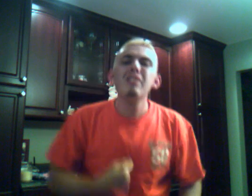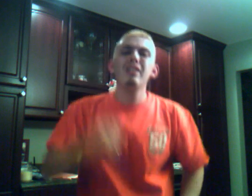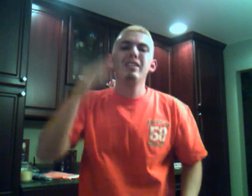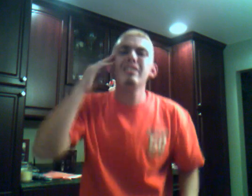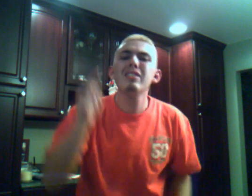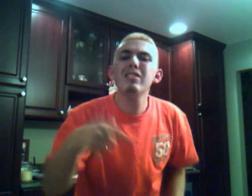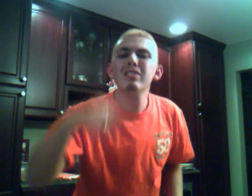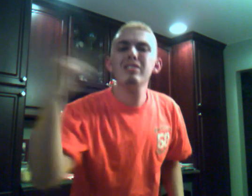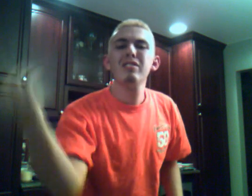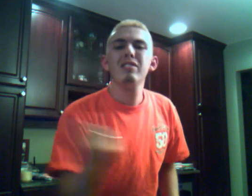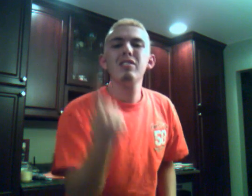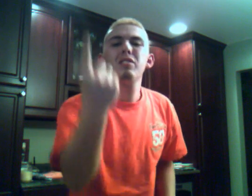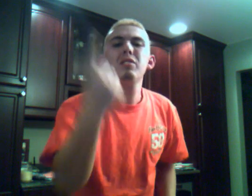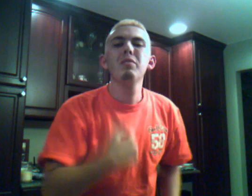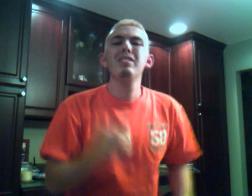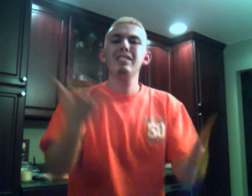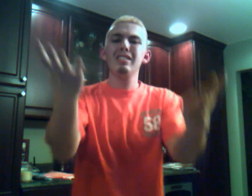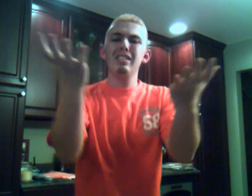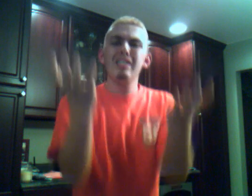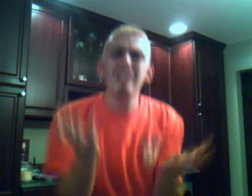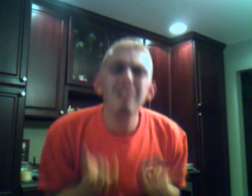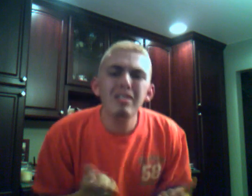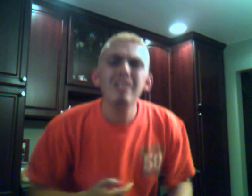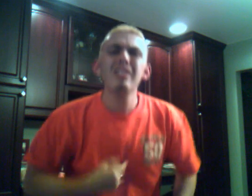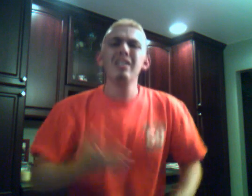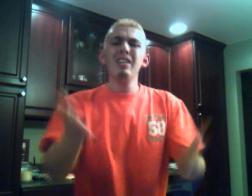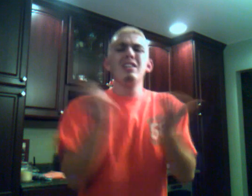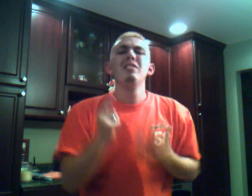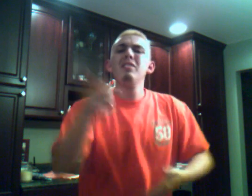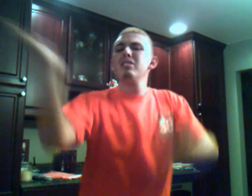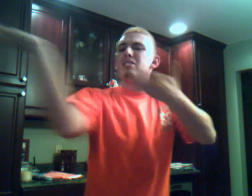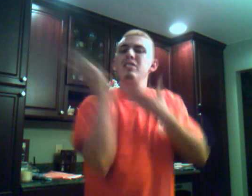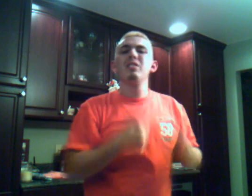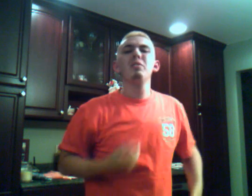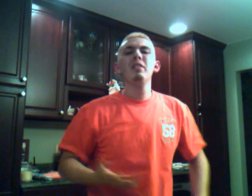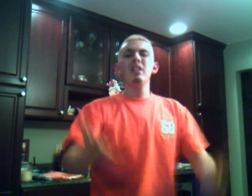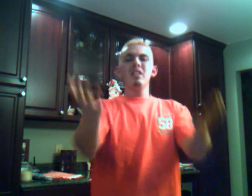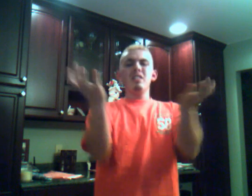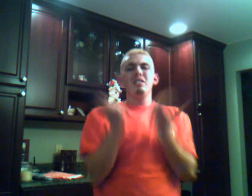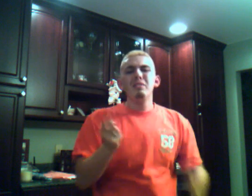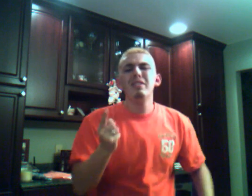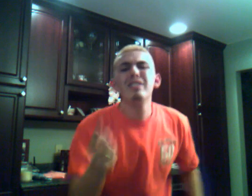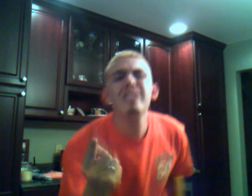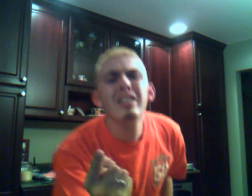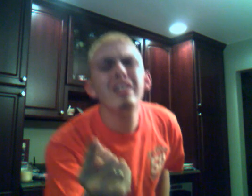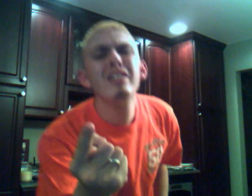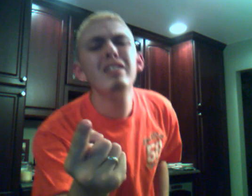I know you're the only one that I want Soon it all comes down the air